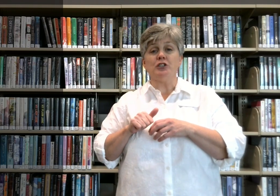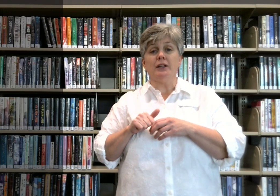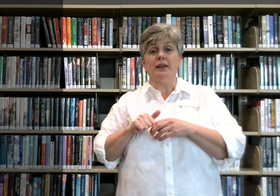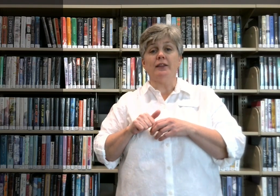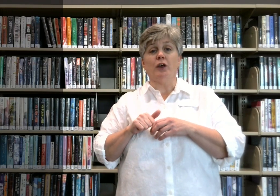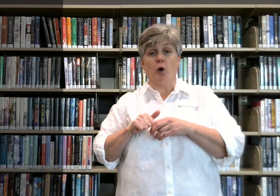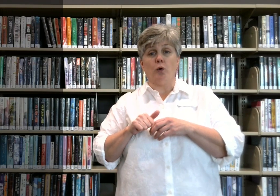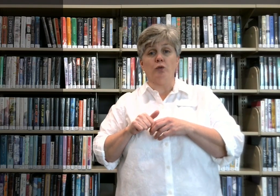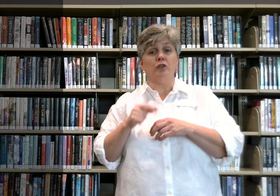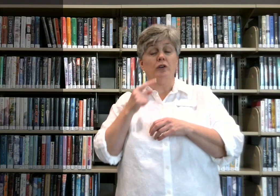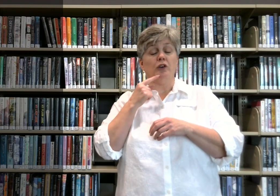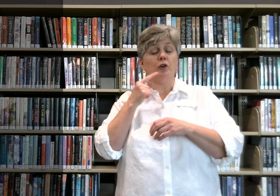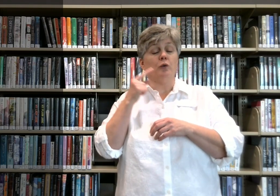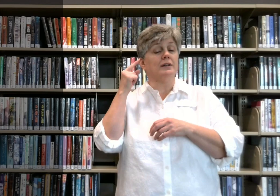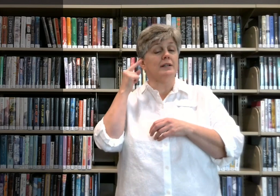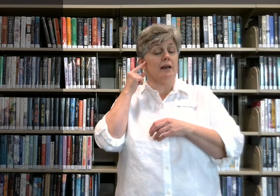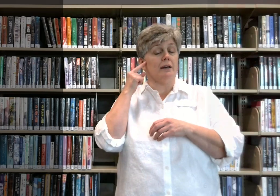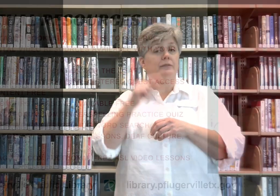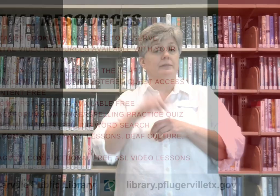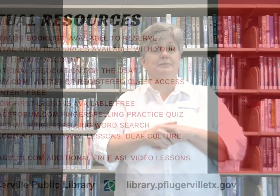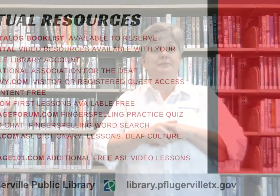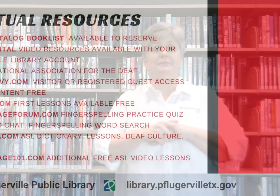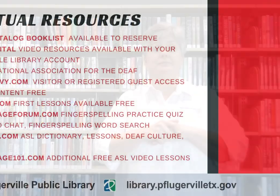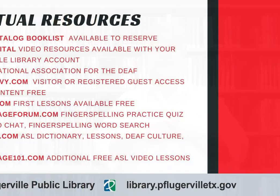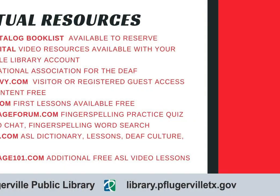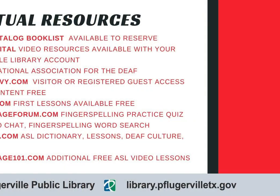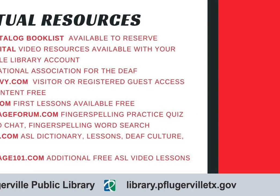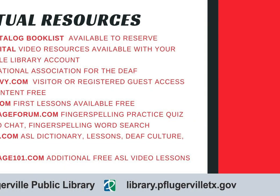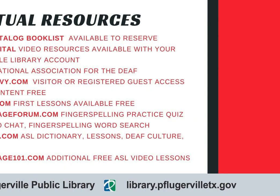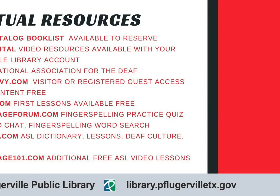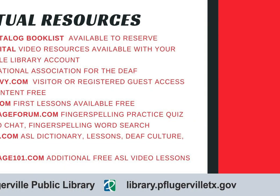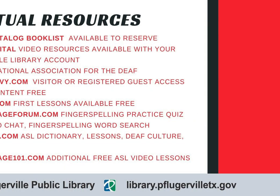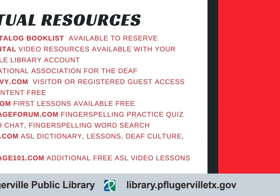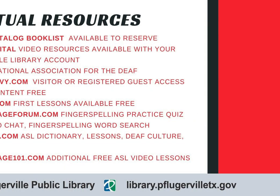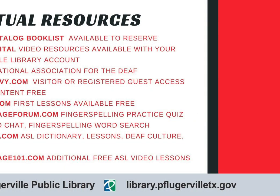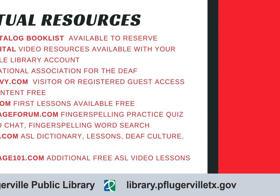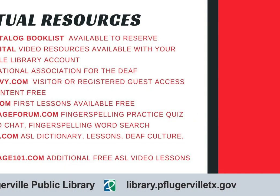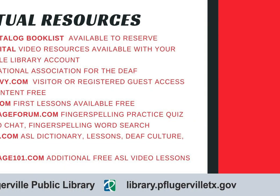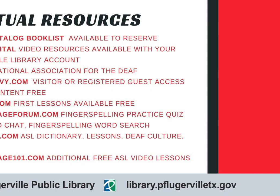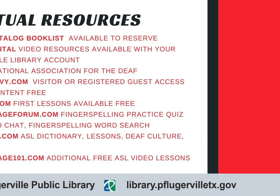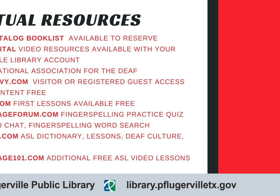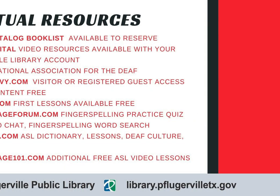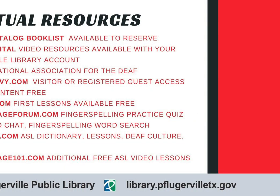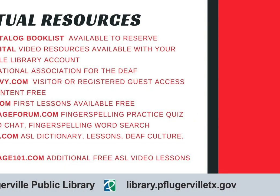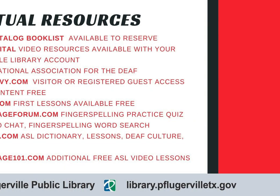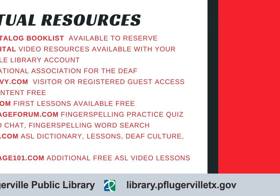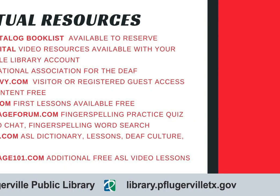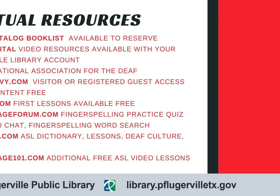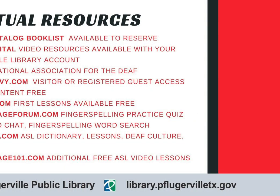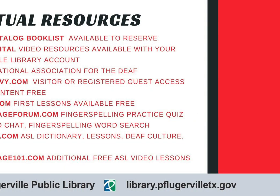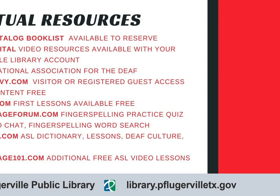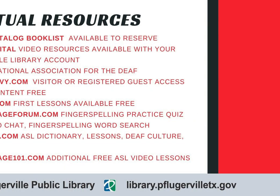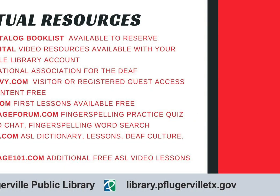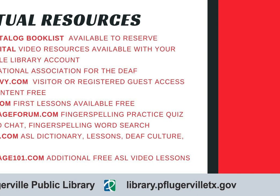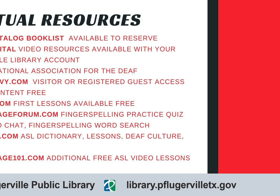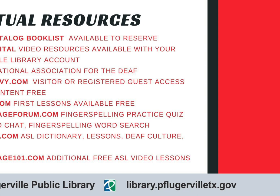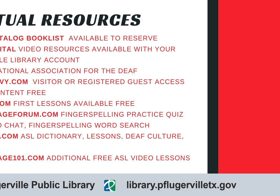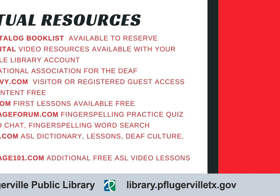those who are deaf. Here are some additional resources you can use to learn more American Sign Language and